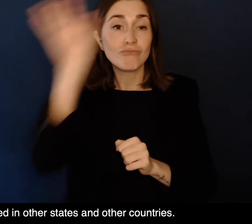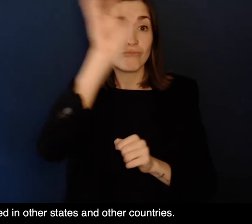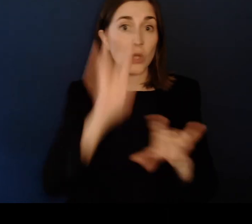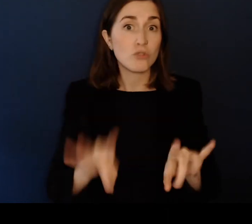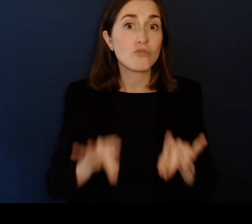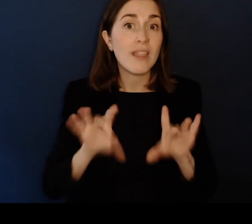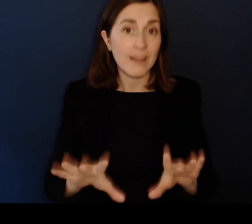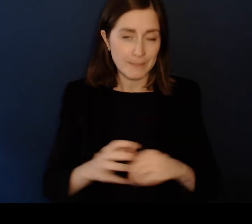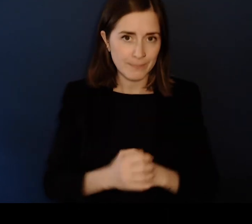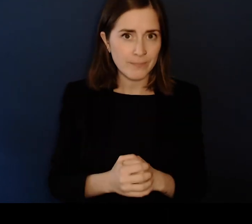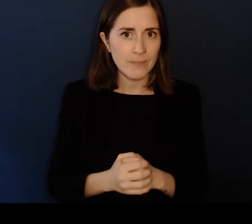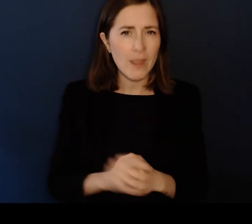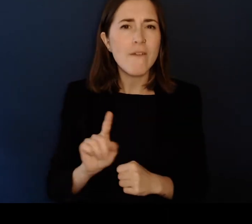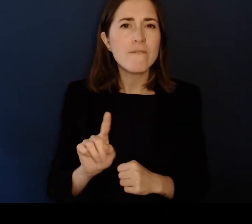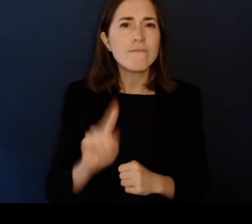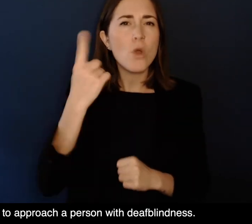other countries.